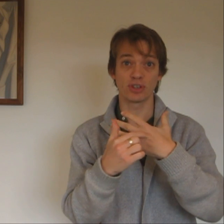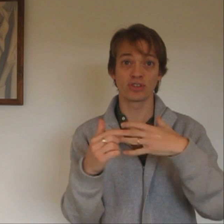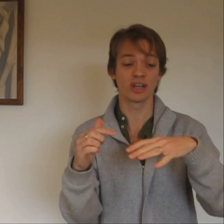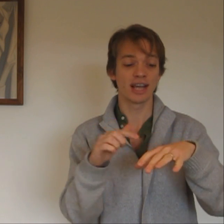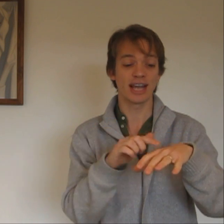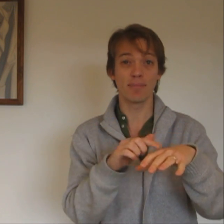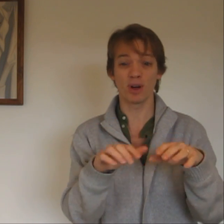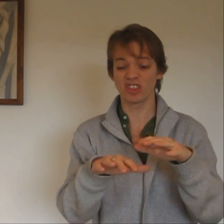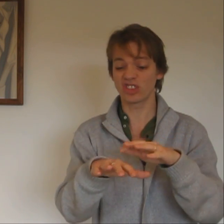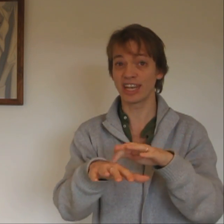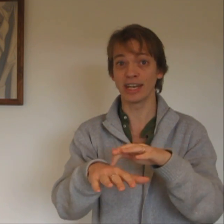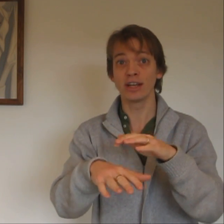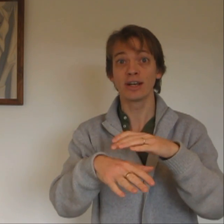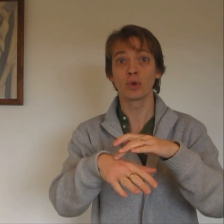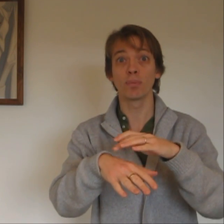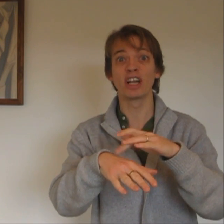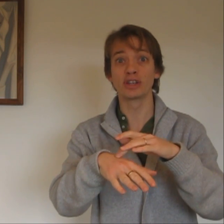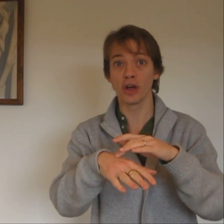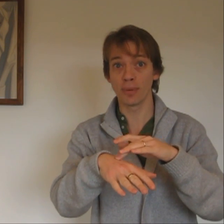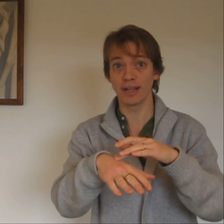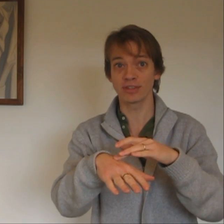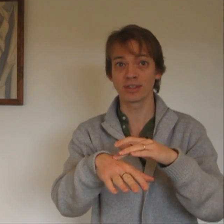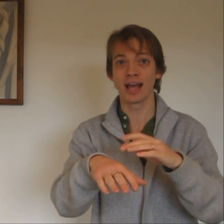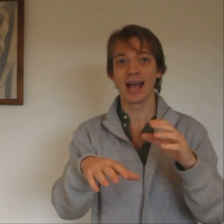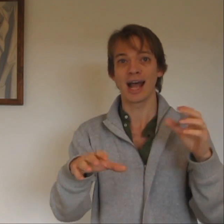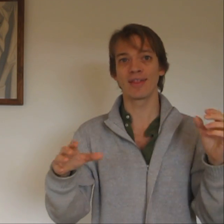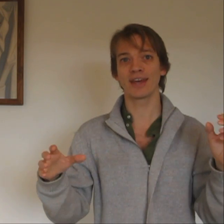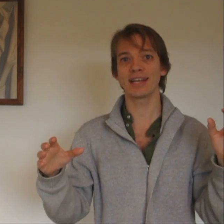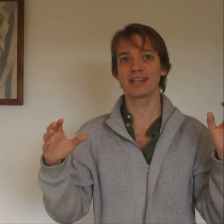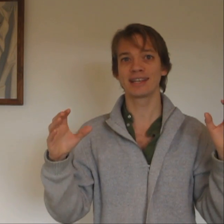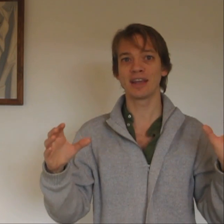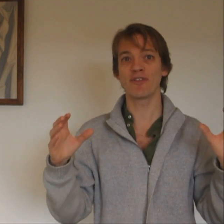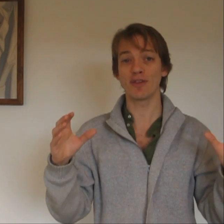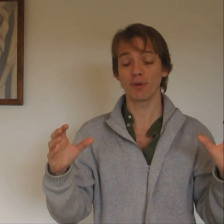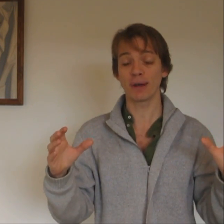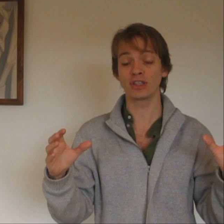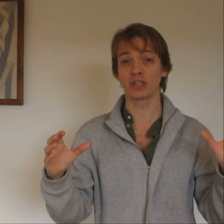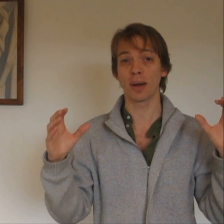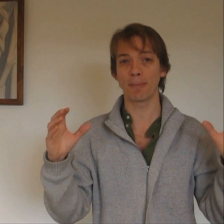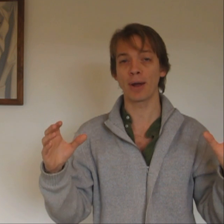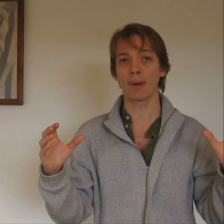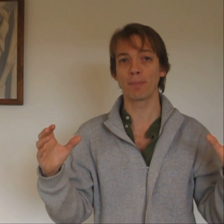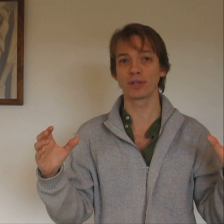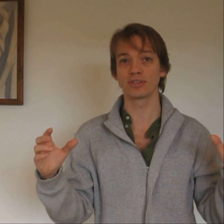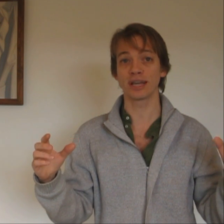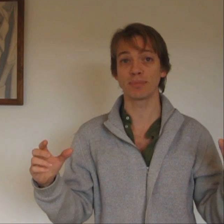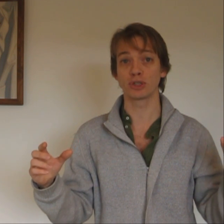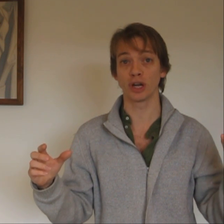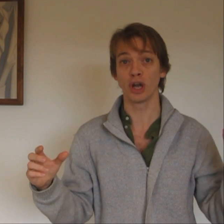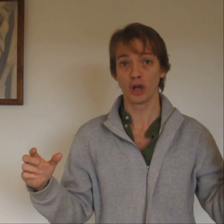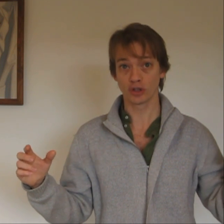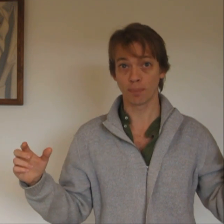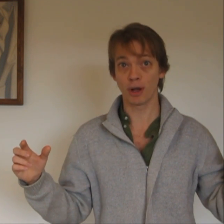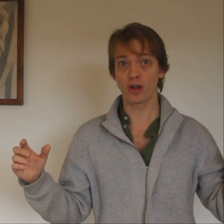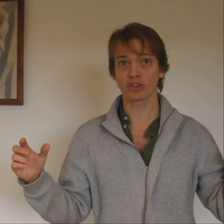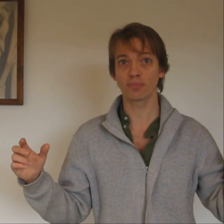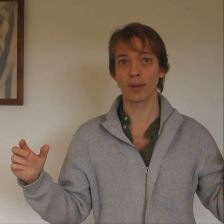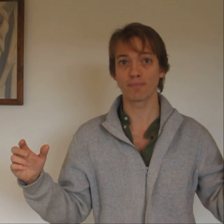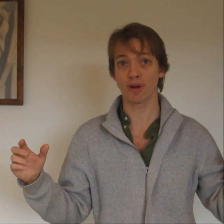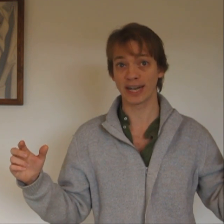in my skin, called my dermis, and they give information about my body's temperature to part of my brain